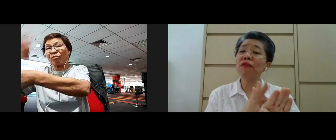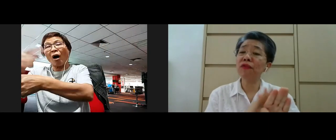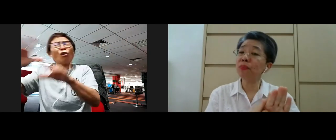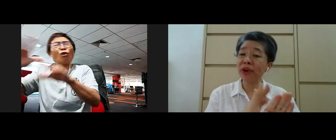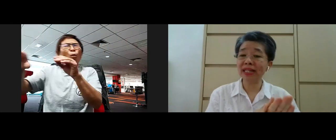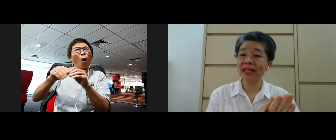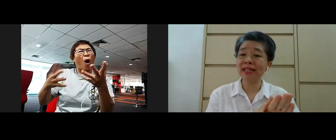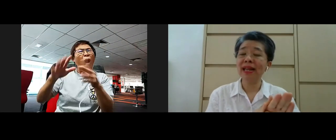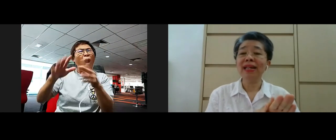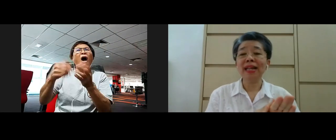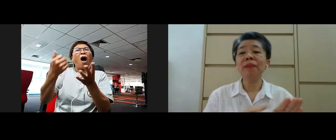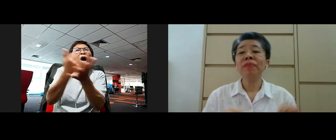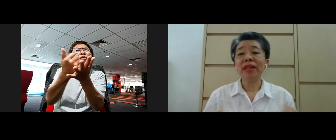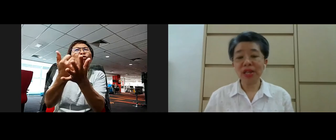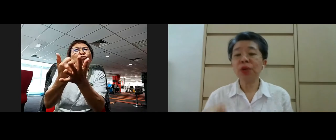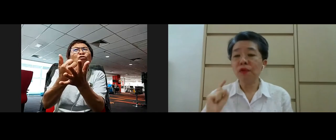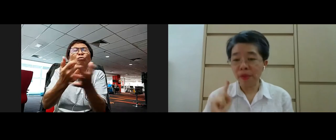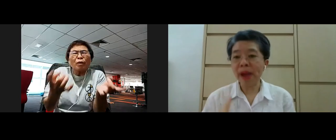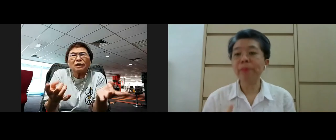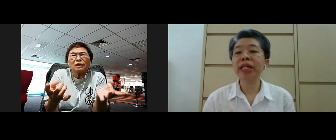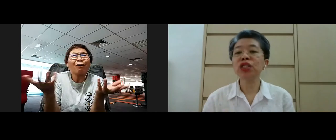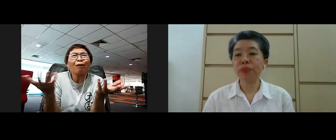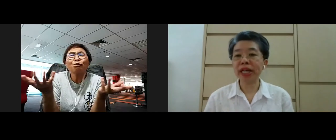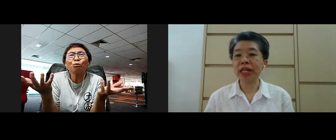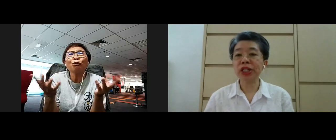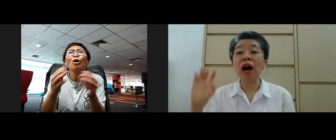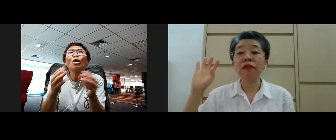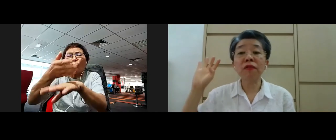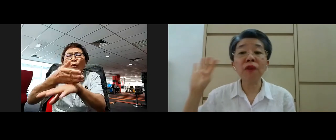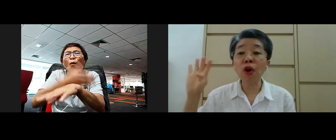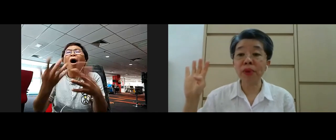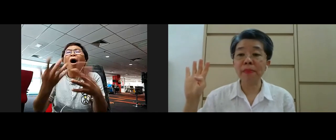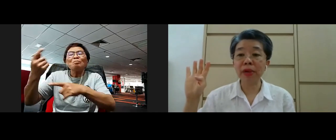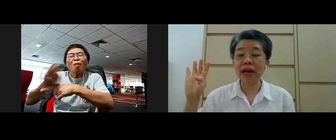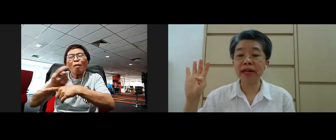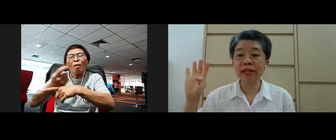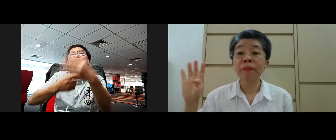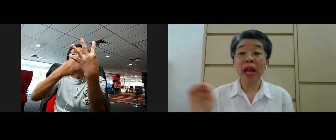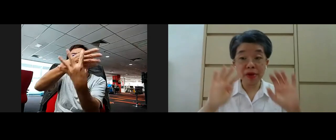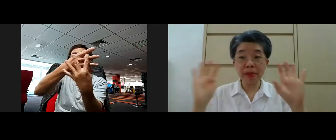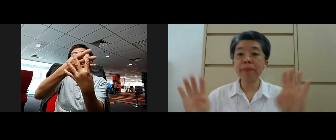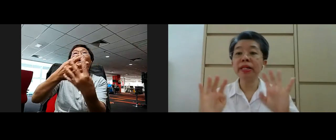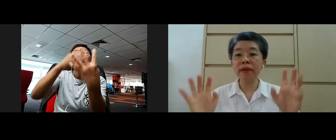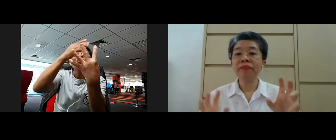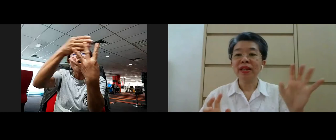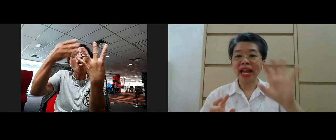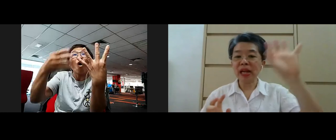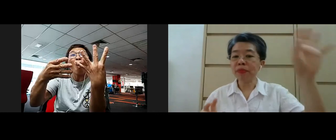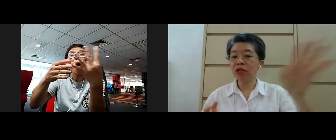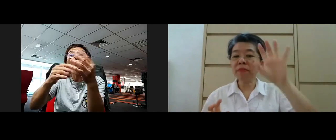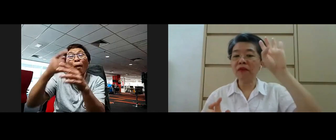helpful practice yeah is remember to practice our four brahma viharas and remember